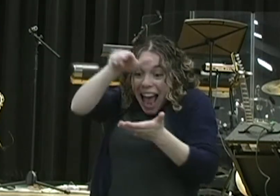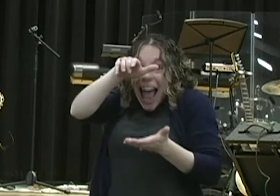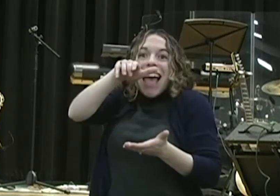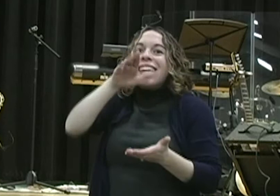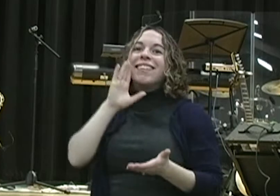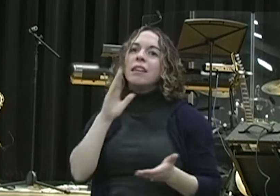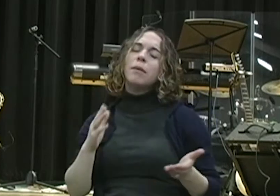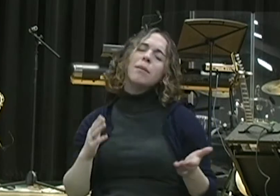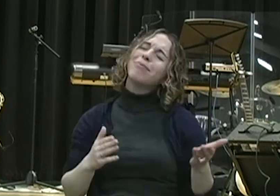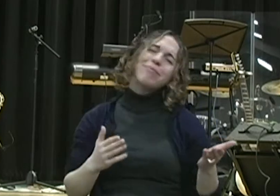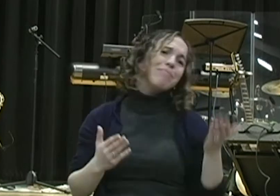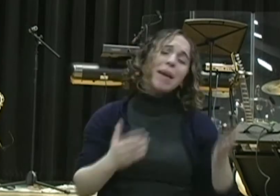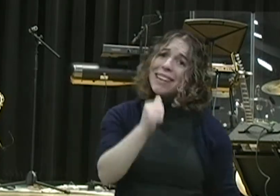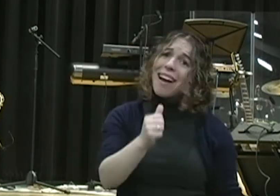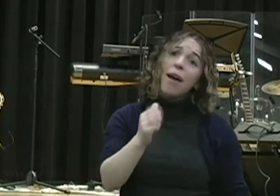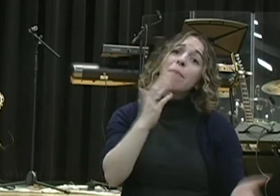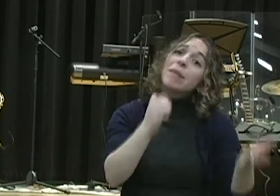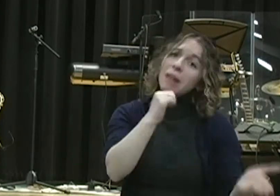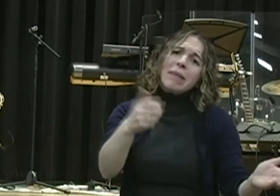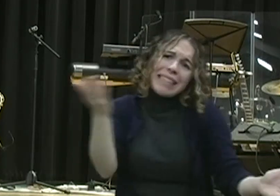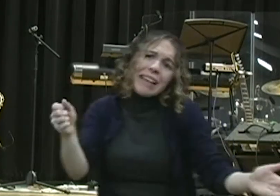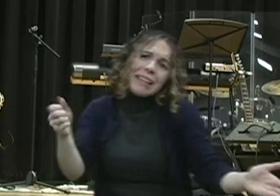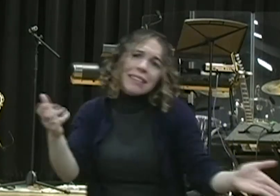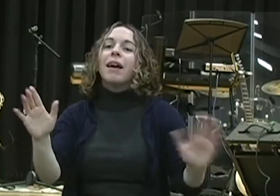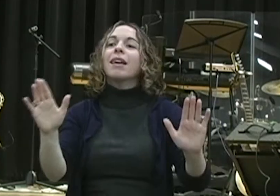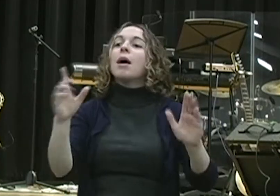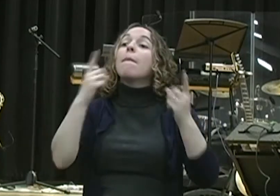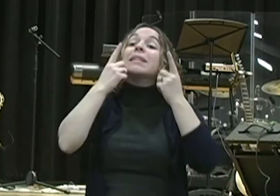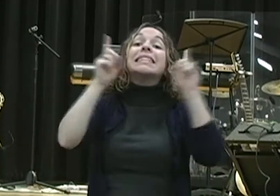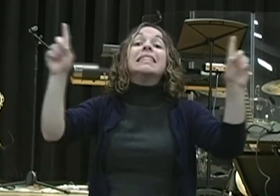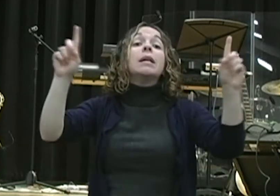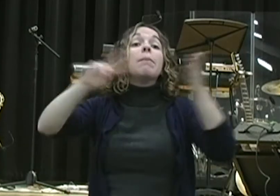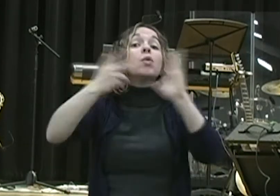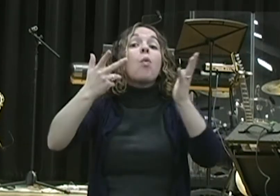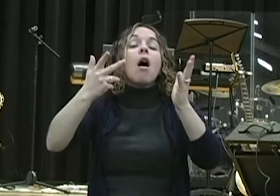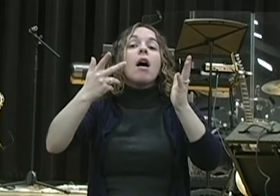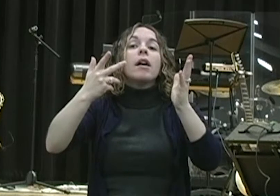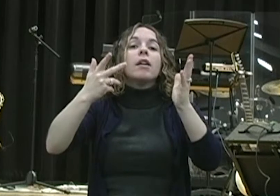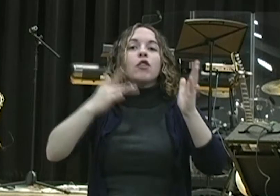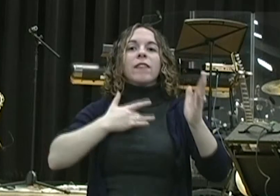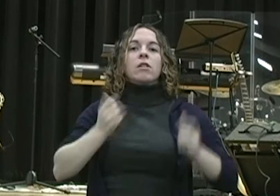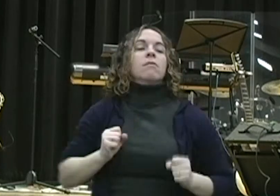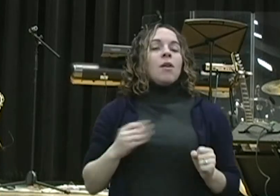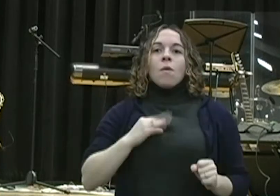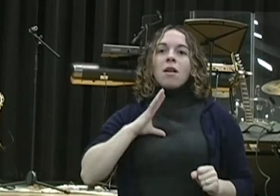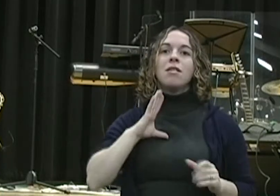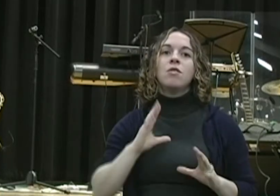the things that really bless us? And God will cause us to prosper. Hallelujah. The more you pray, the more God will bless the work of your